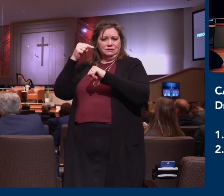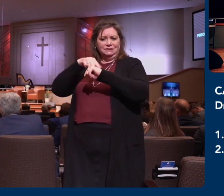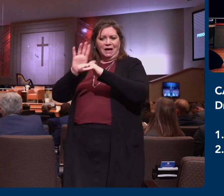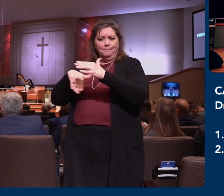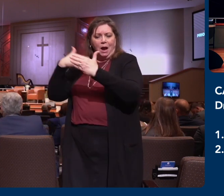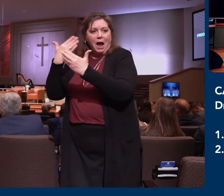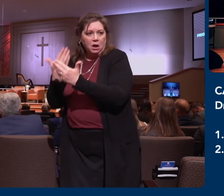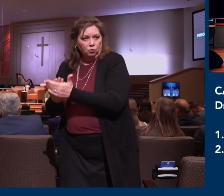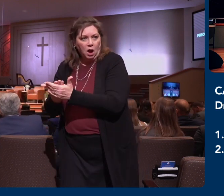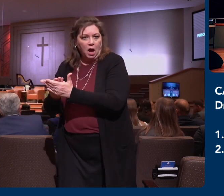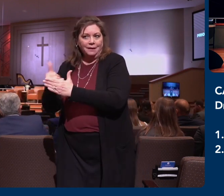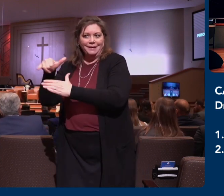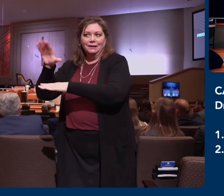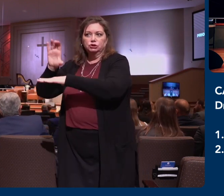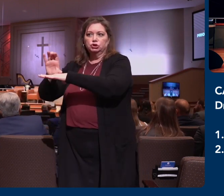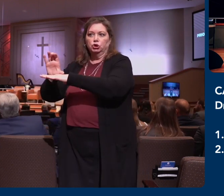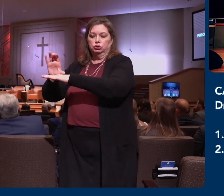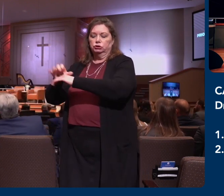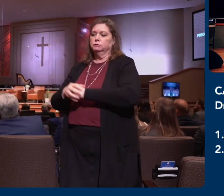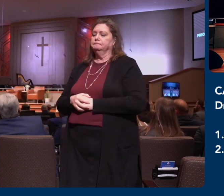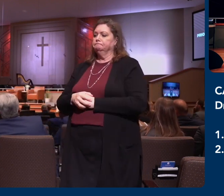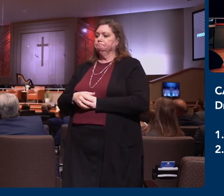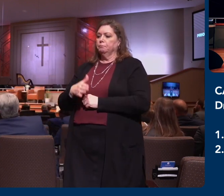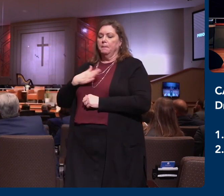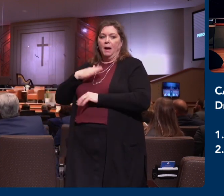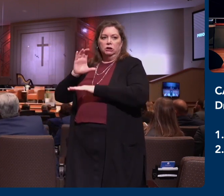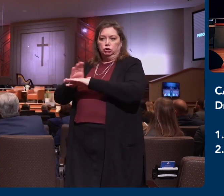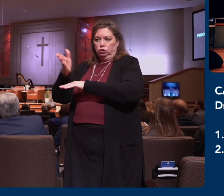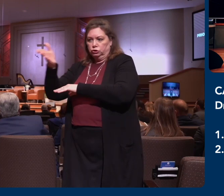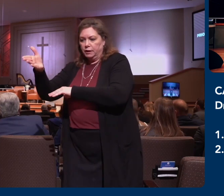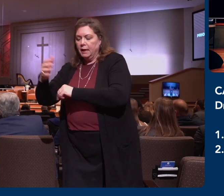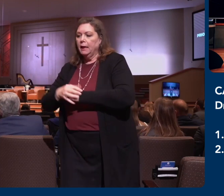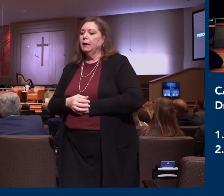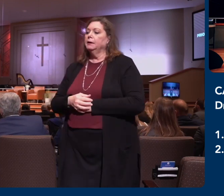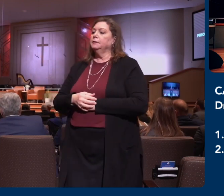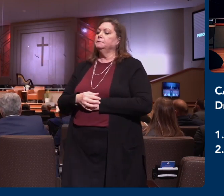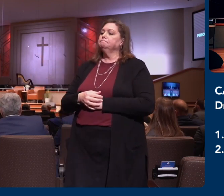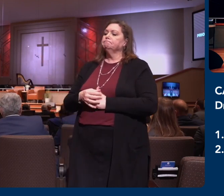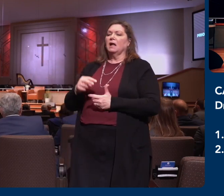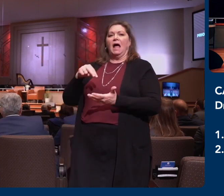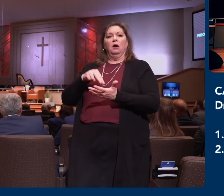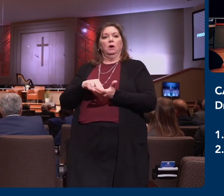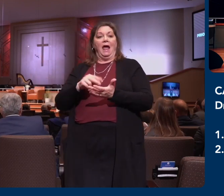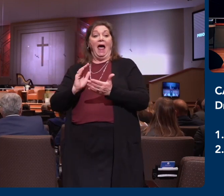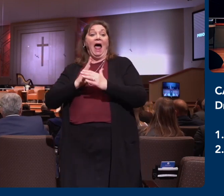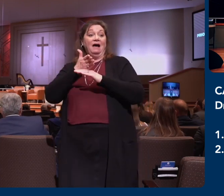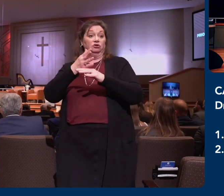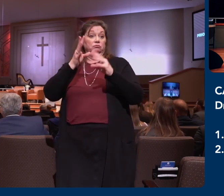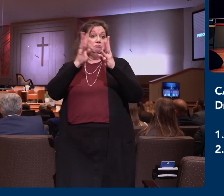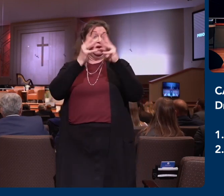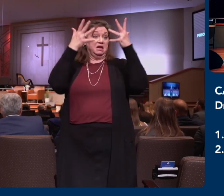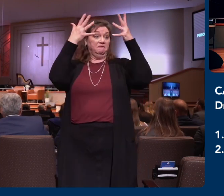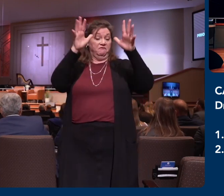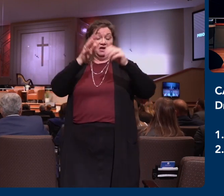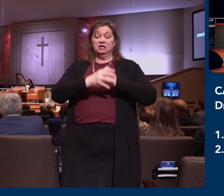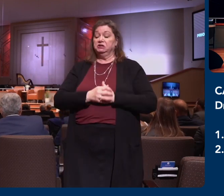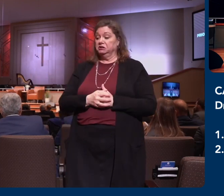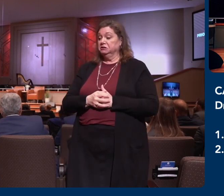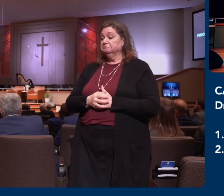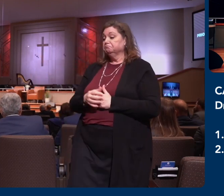greet people. Like, I think you do the same thing, like most pastors do. And I would say, listen, if you're here today, you know, and you're visiting, please come by. We have a gift for you. I'd love